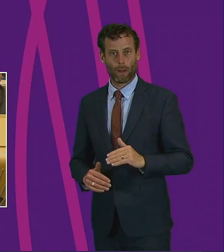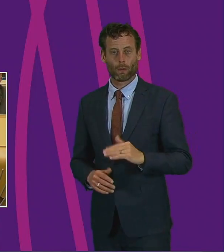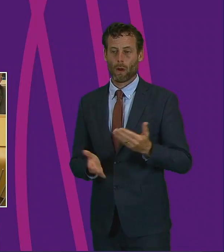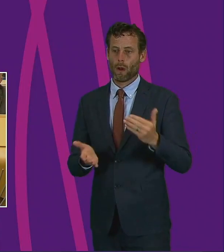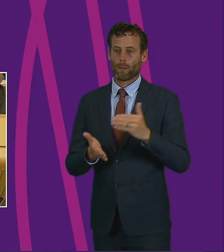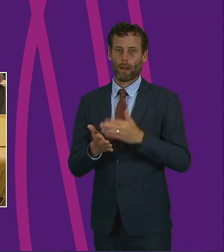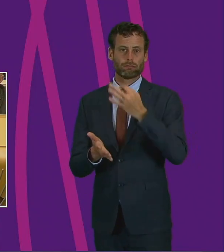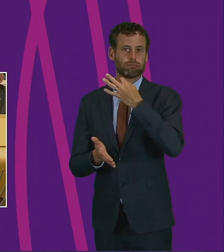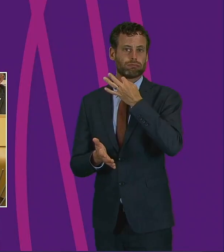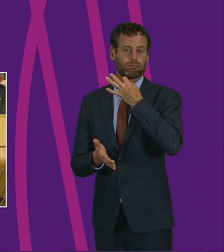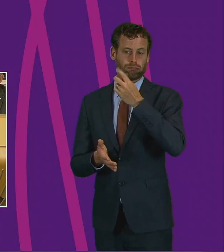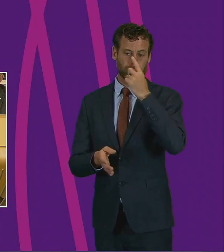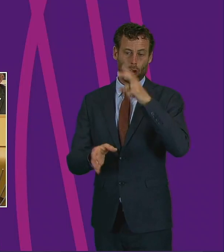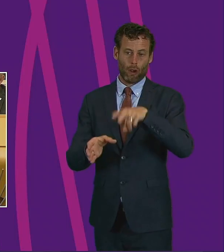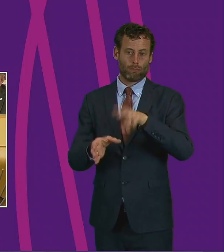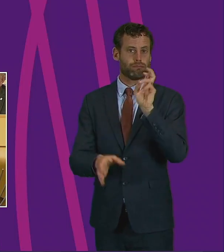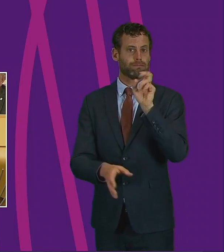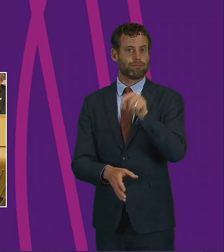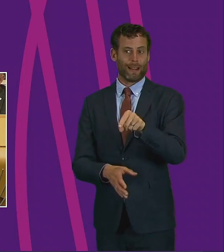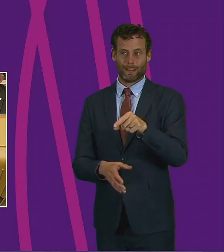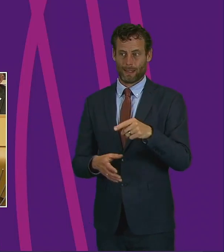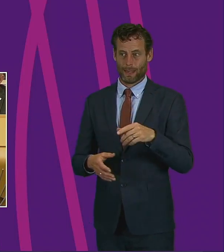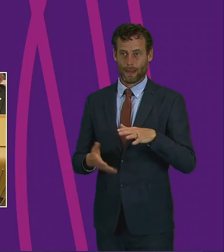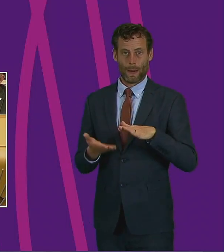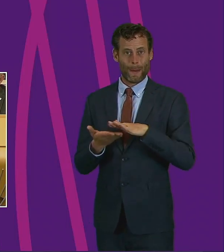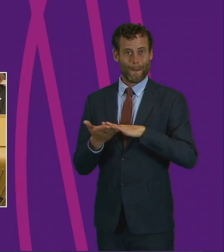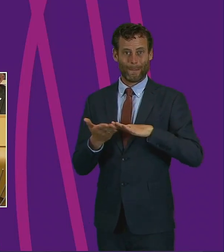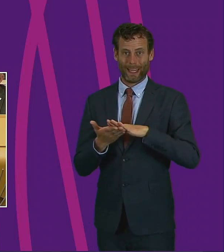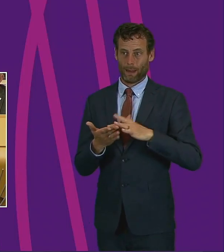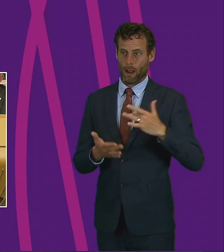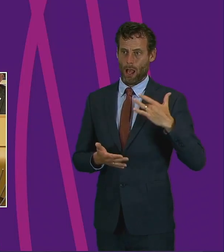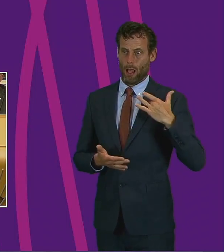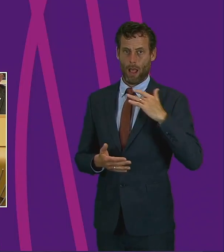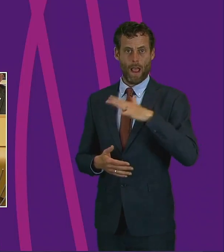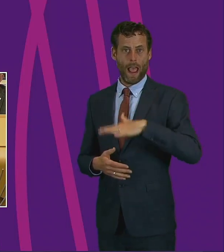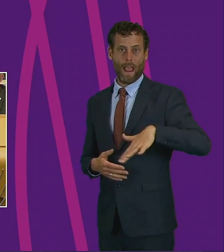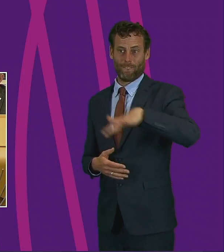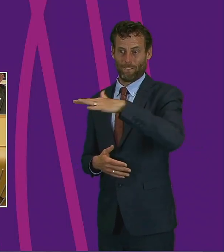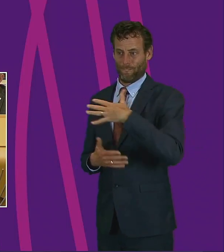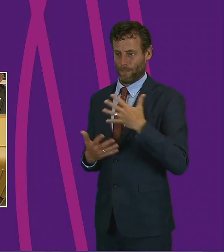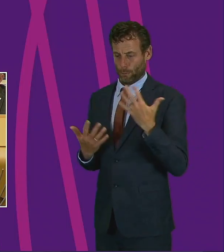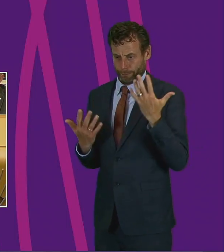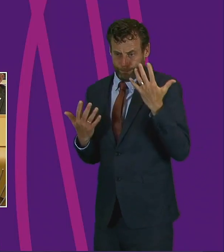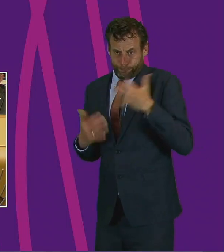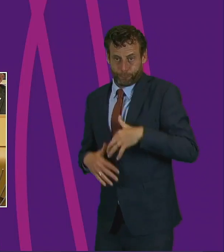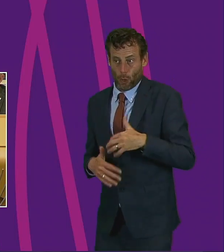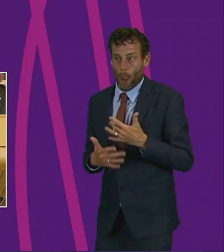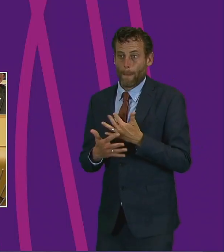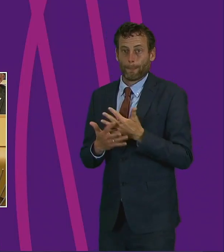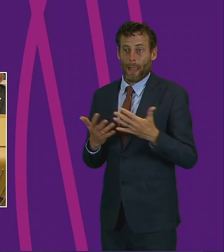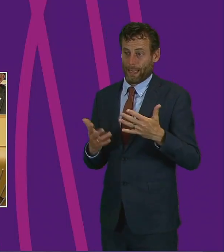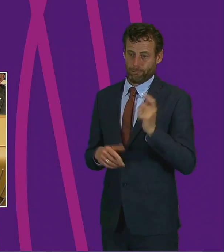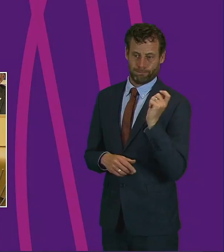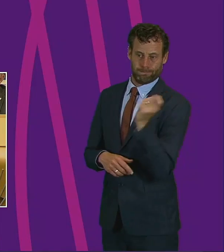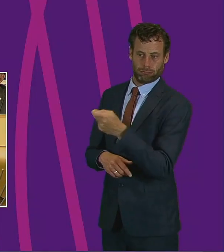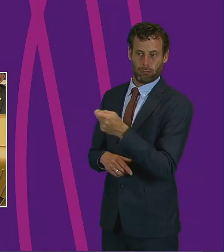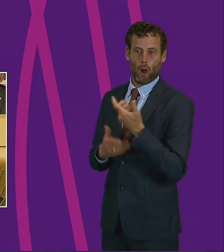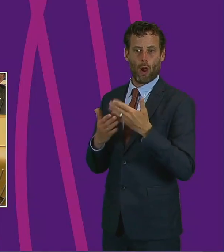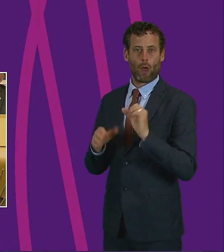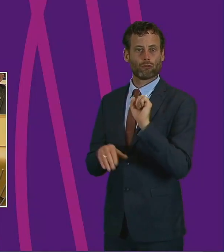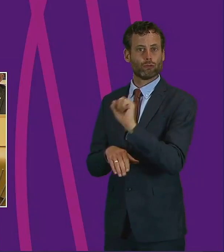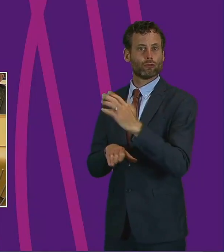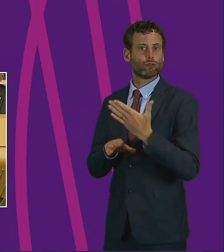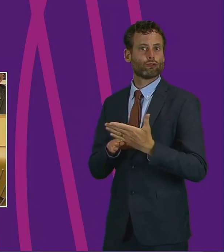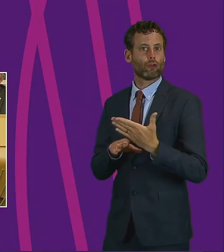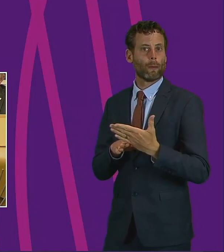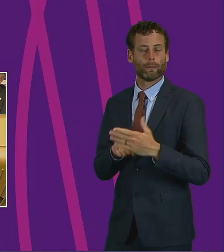Those three things combined have led to huge job losses already, but I fear many more to come. And I'm not just talking